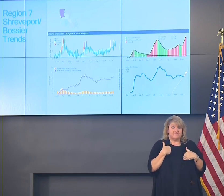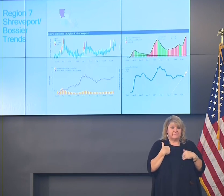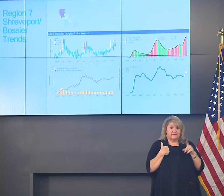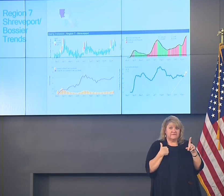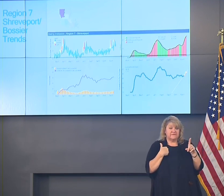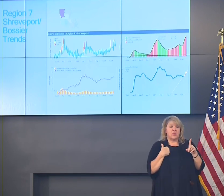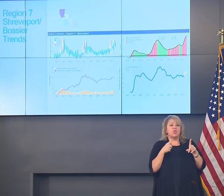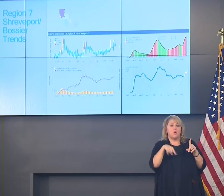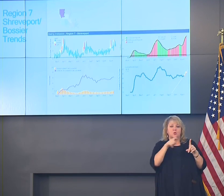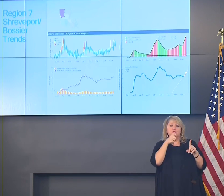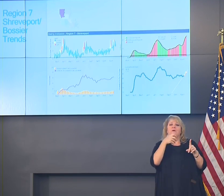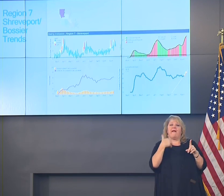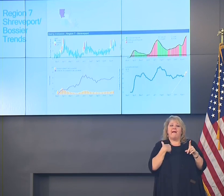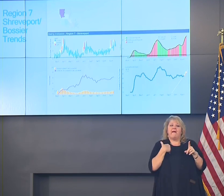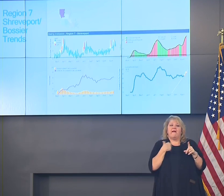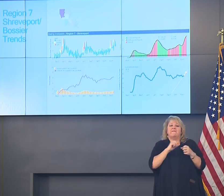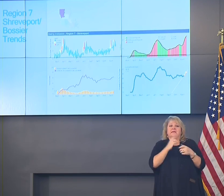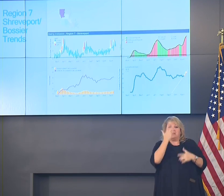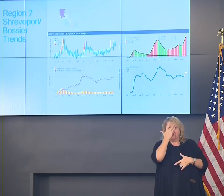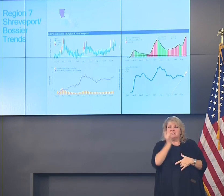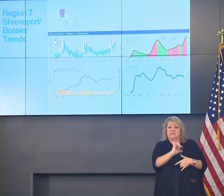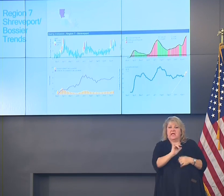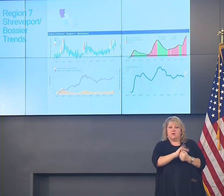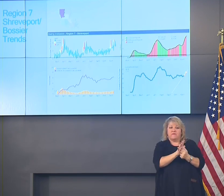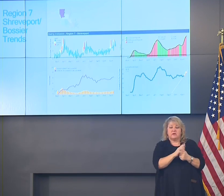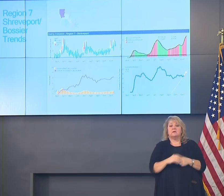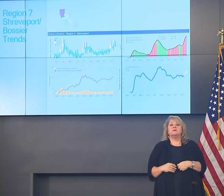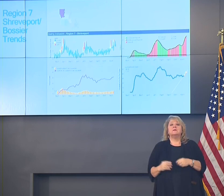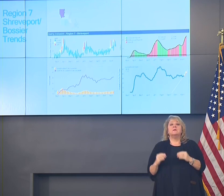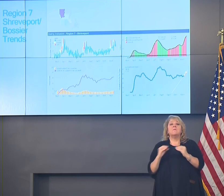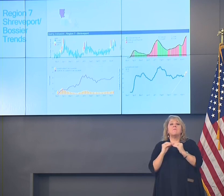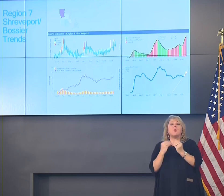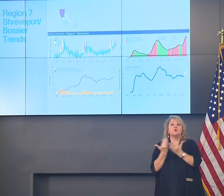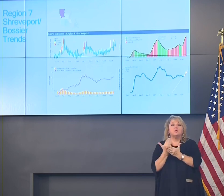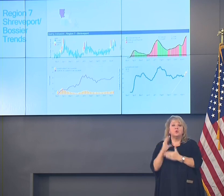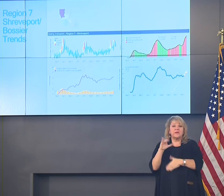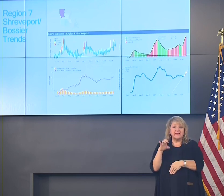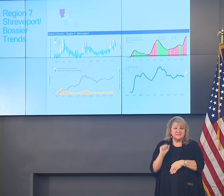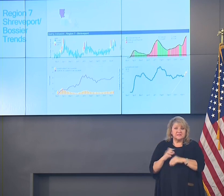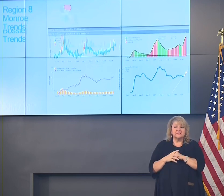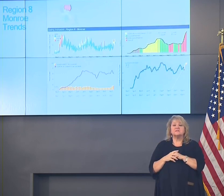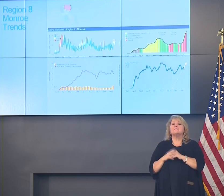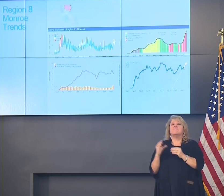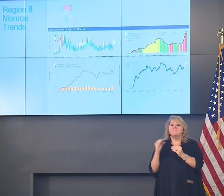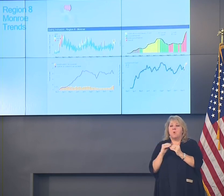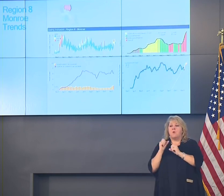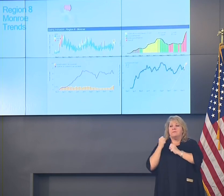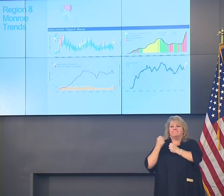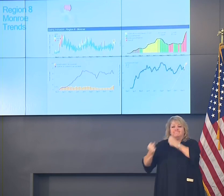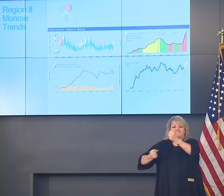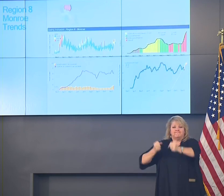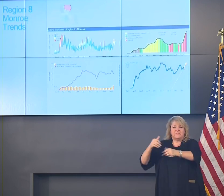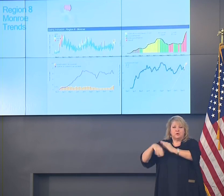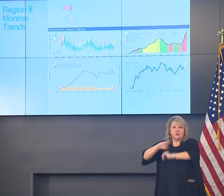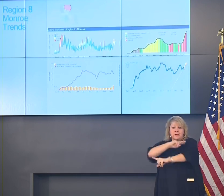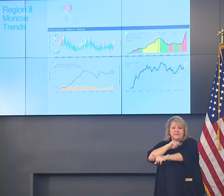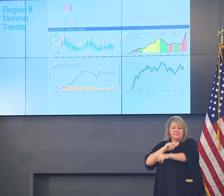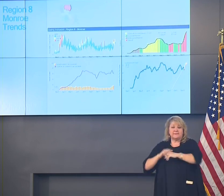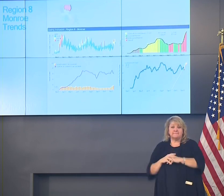COVID-like illness, new cases and hospitalizations. And region 9, very same